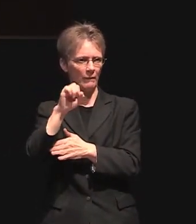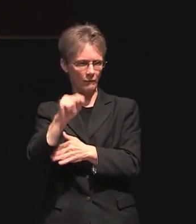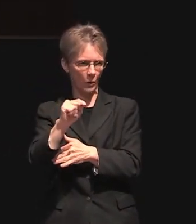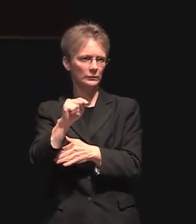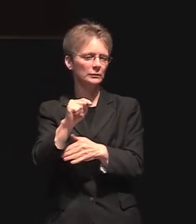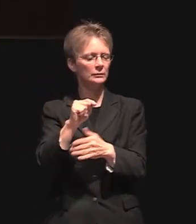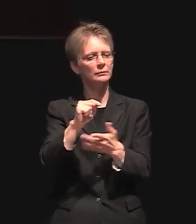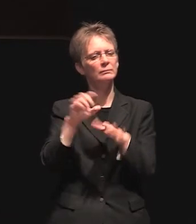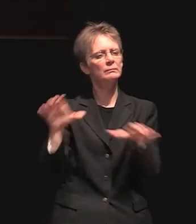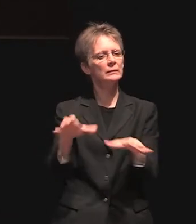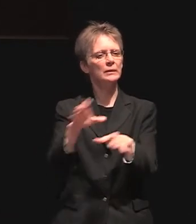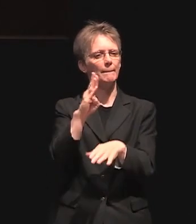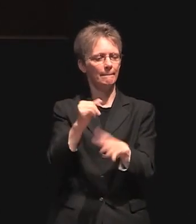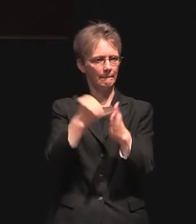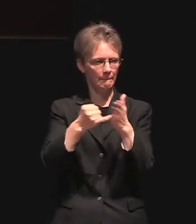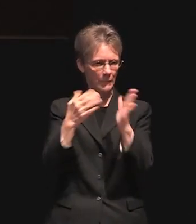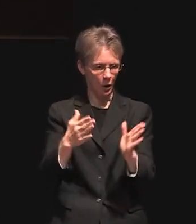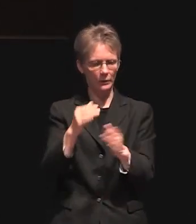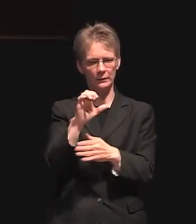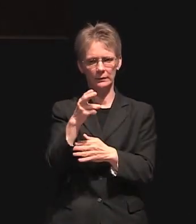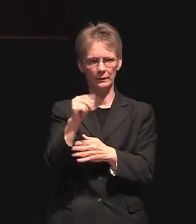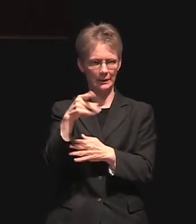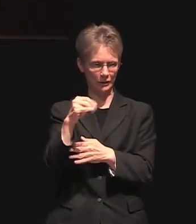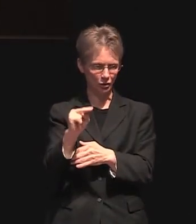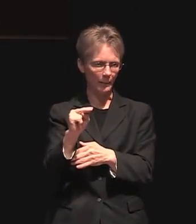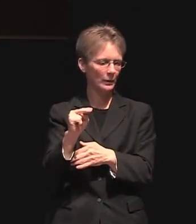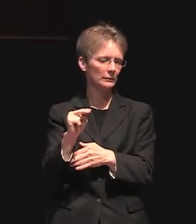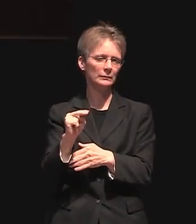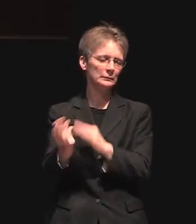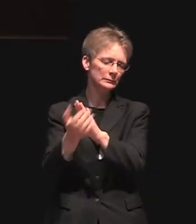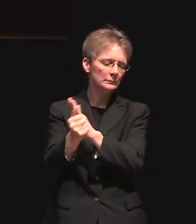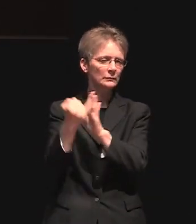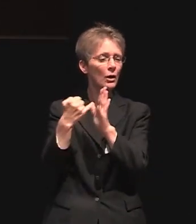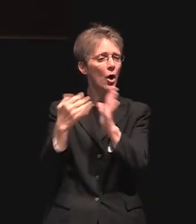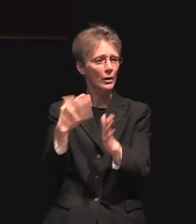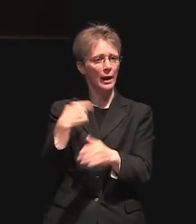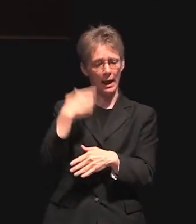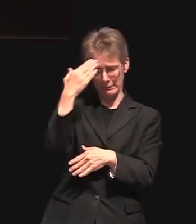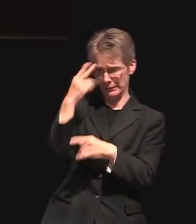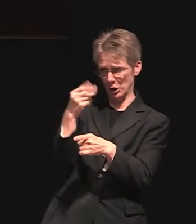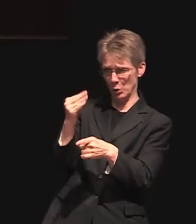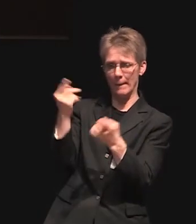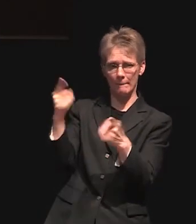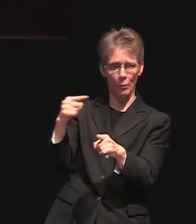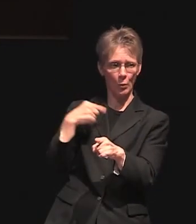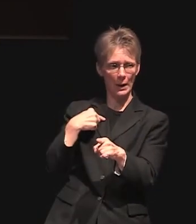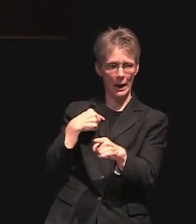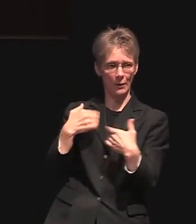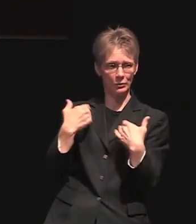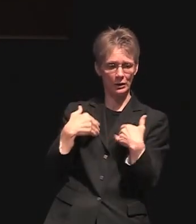and a great artist whom i knew when i was a small child uh he continues to inspire me